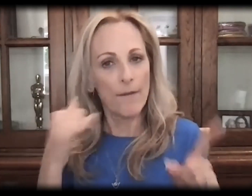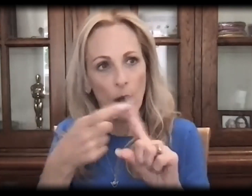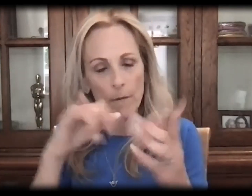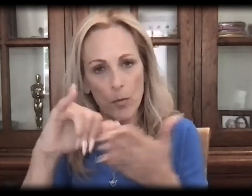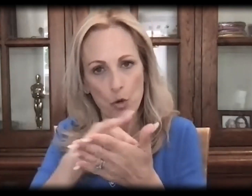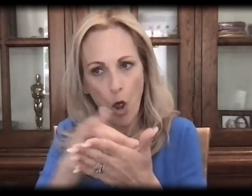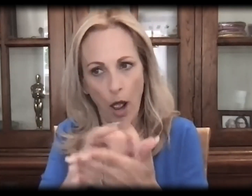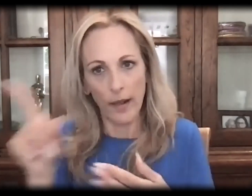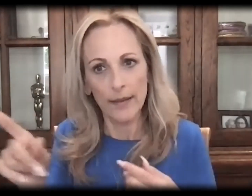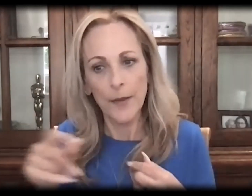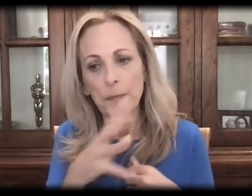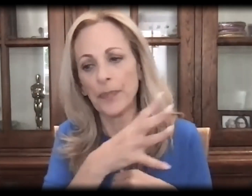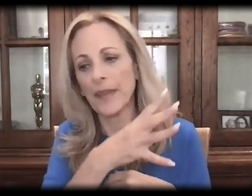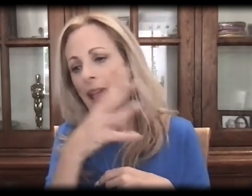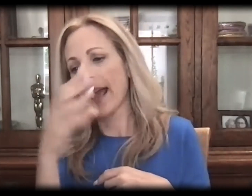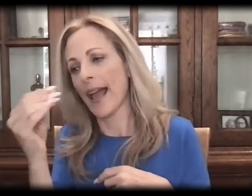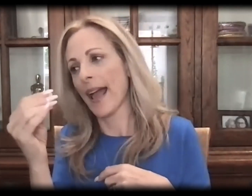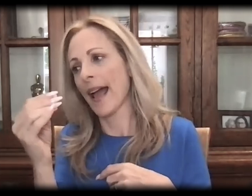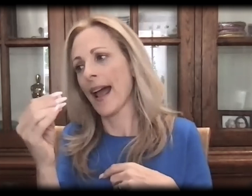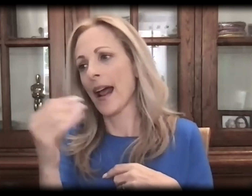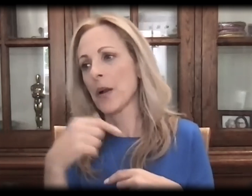Well, it happened that I flew from New York to California.